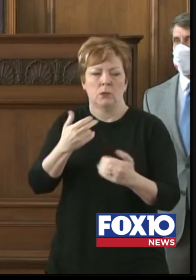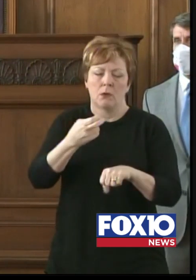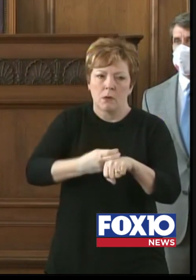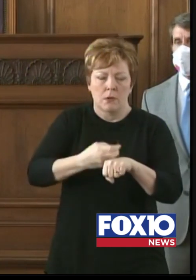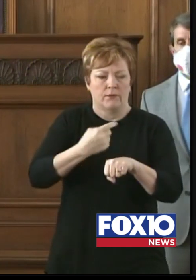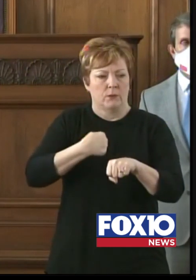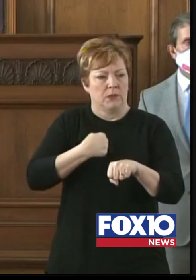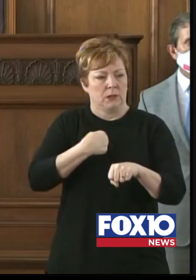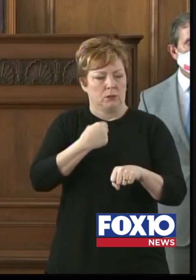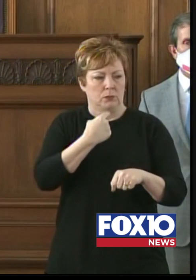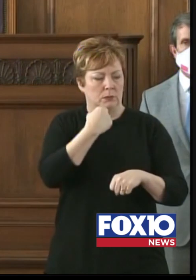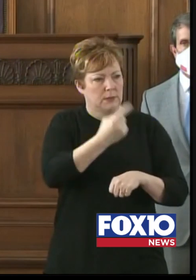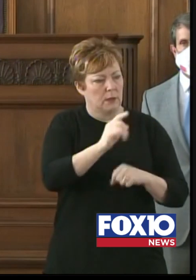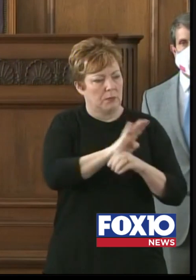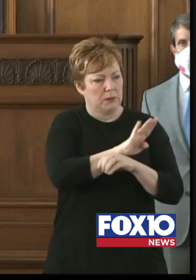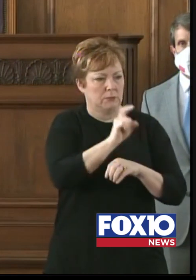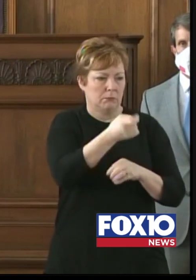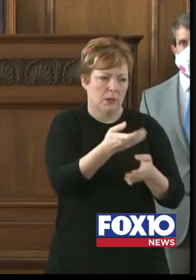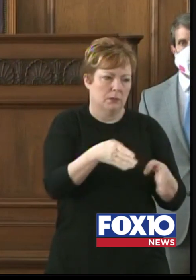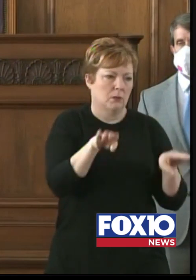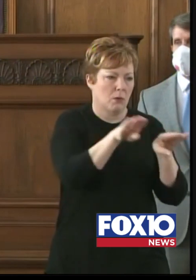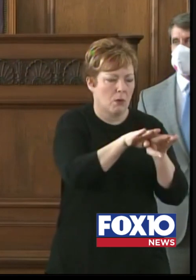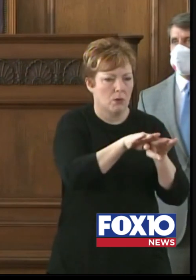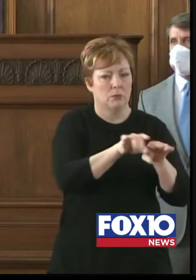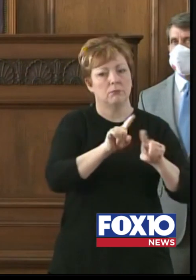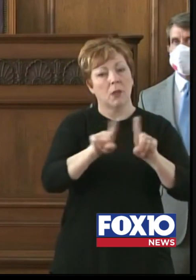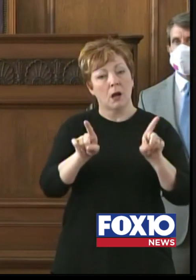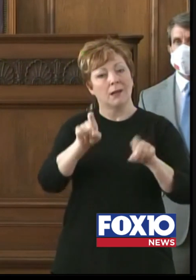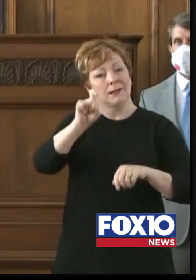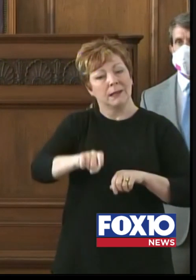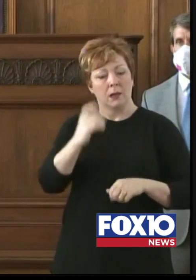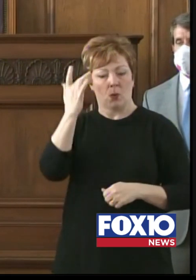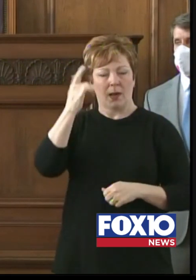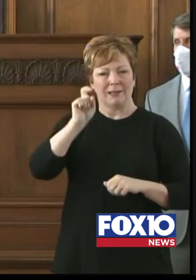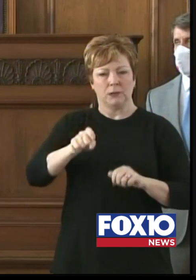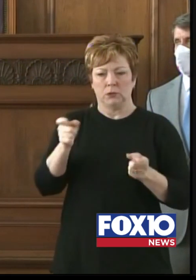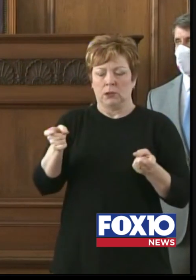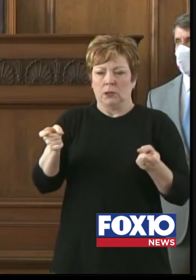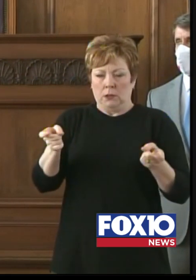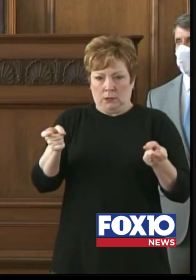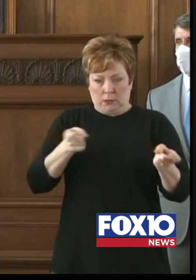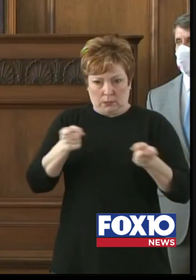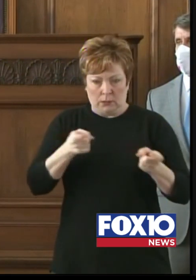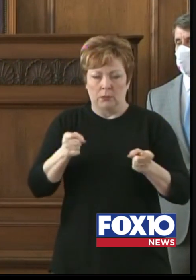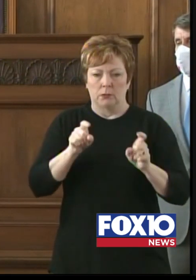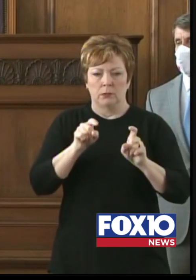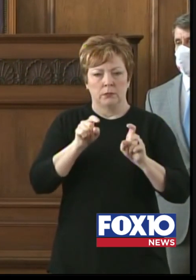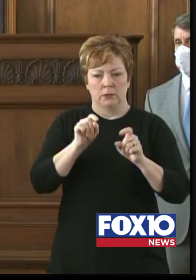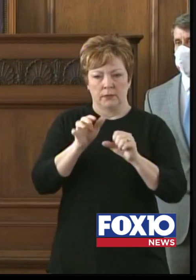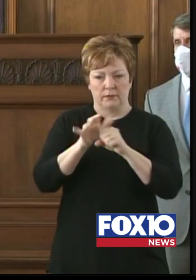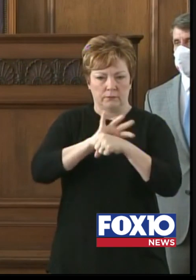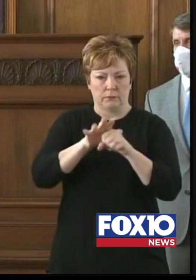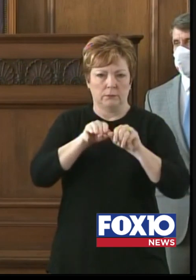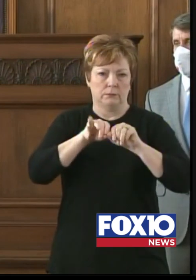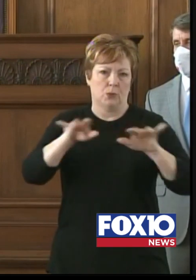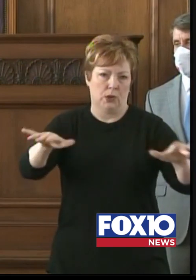doors, but it was done out of a need to get a handle on the spread of this virus.